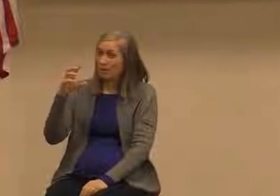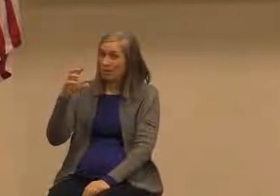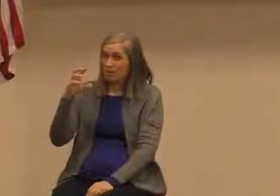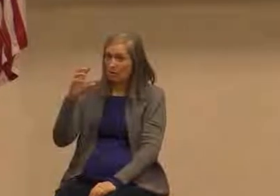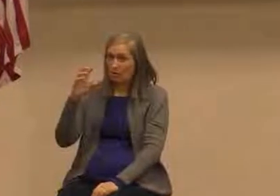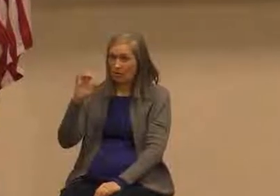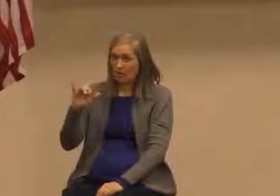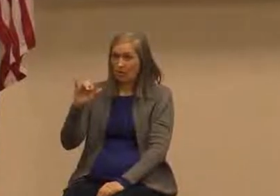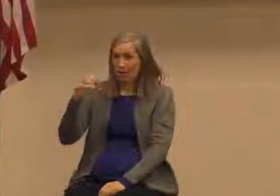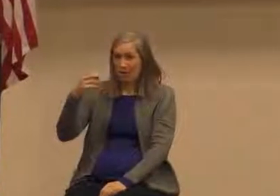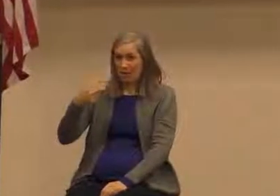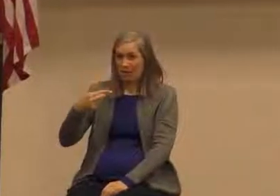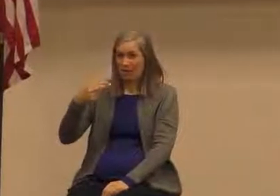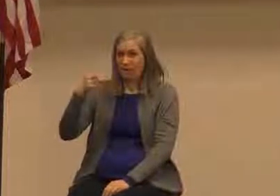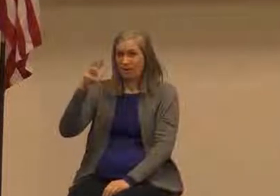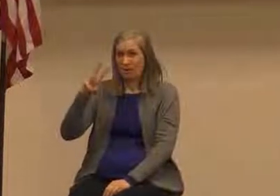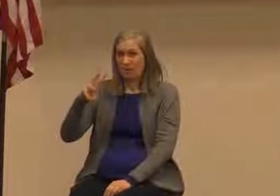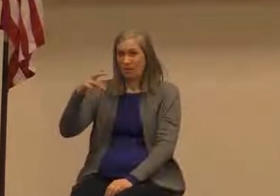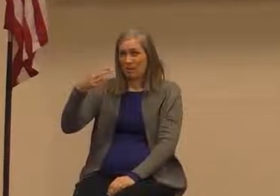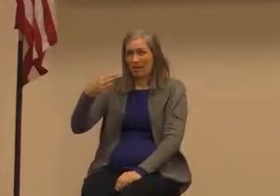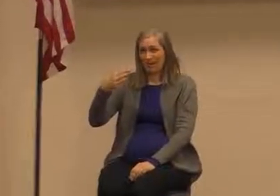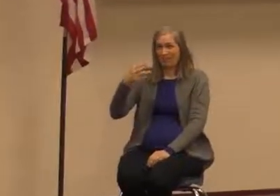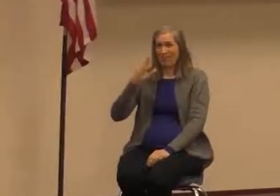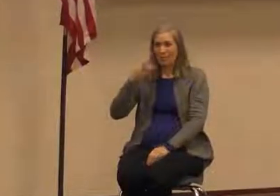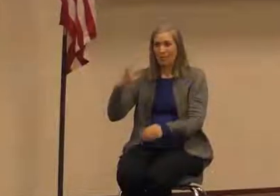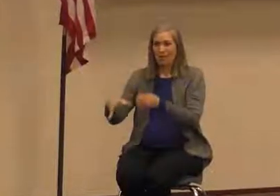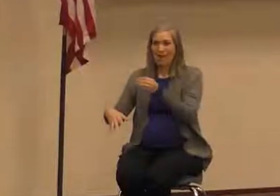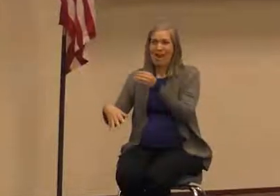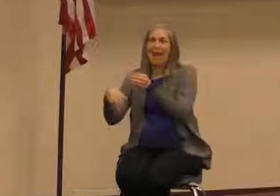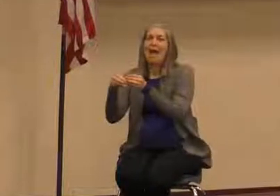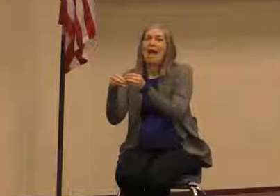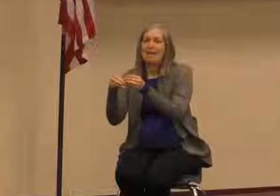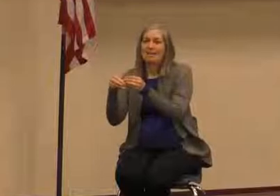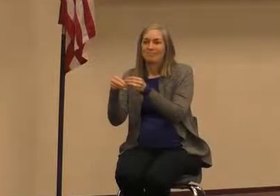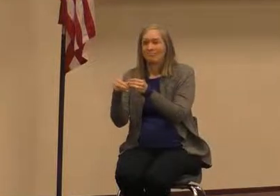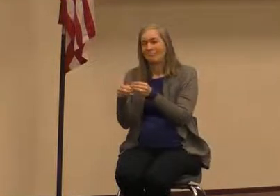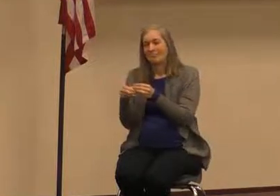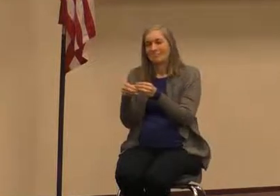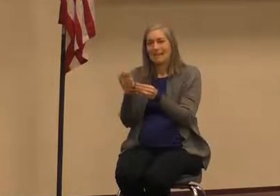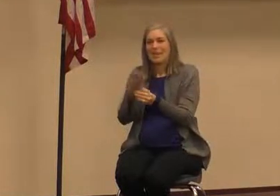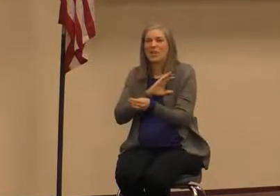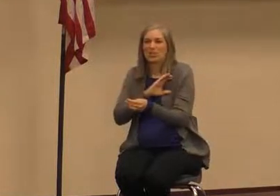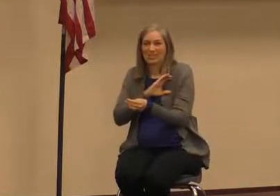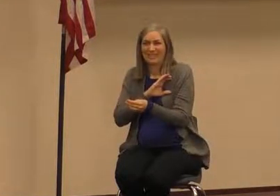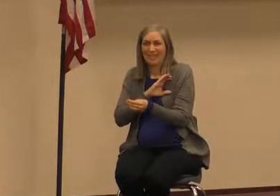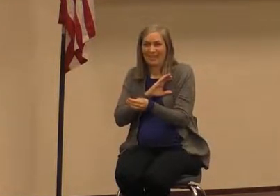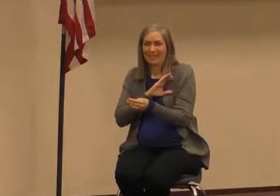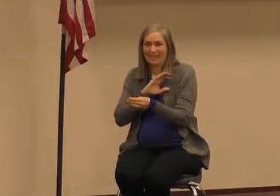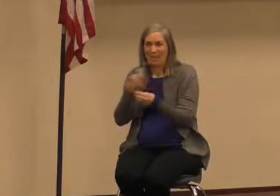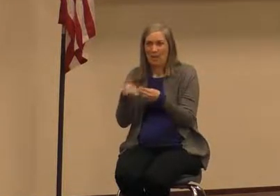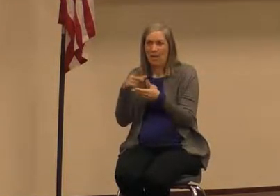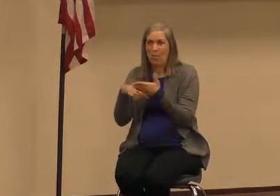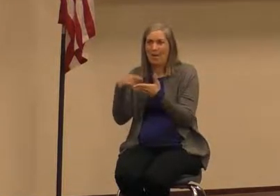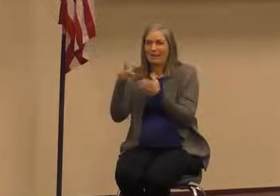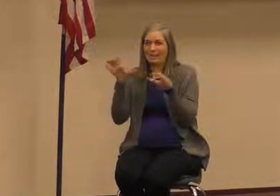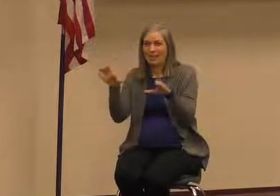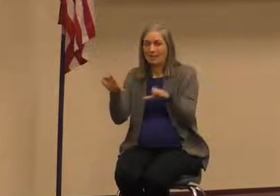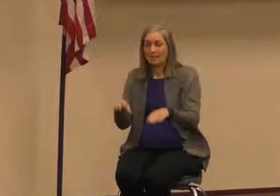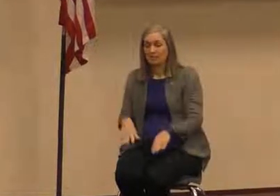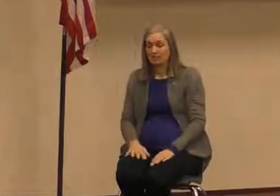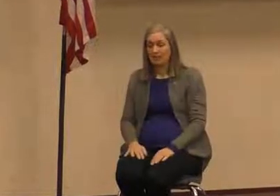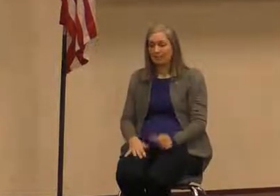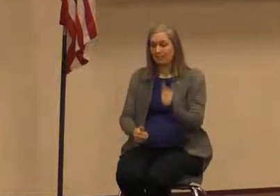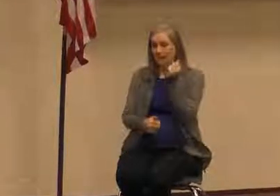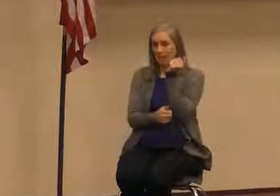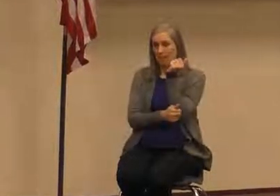depending on what they saw God do for them for example I'll give you some examples here Moses I'm sorry Moses Abraham